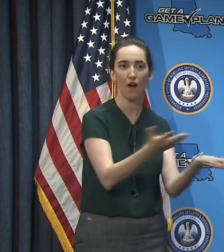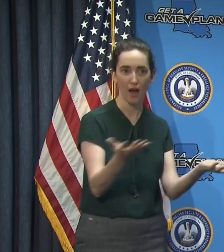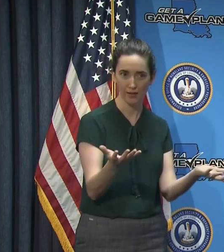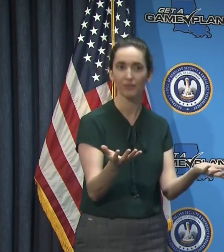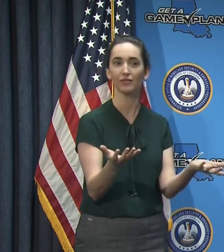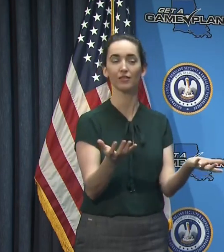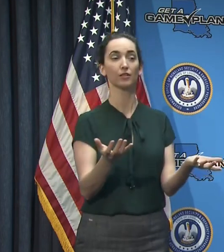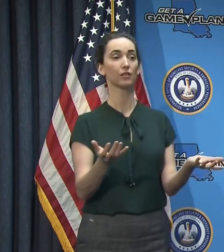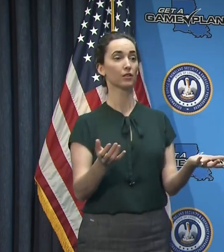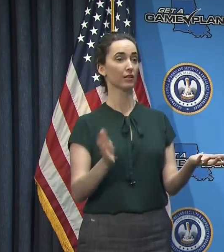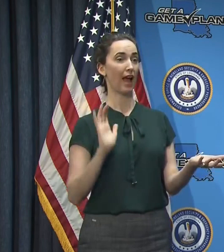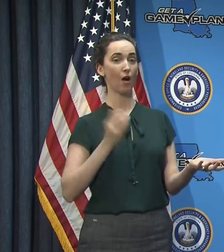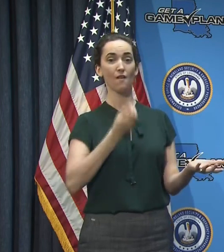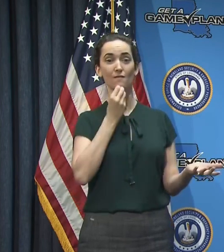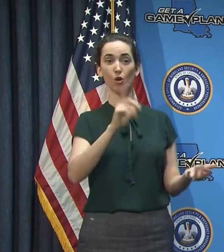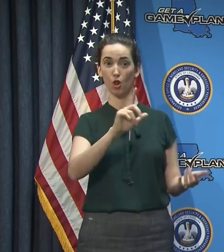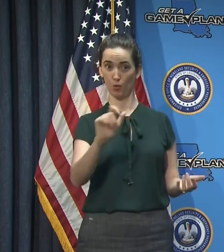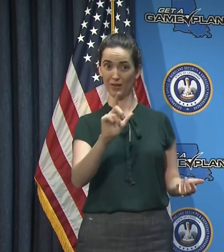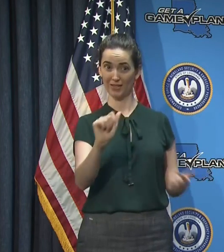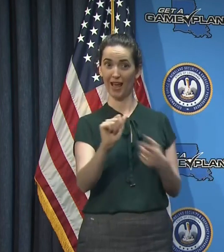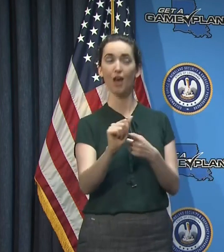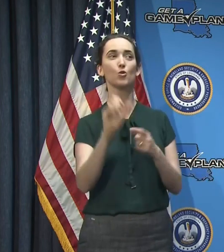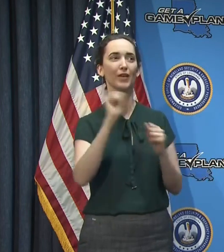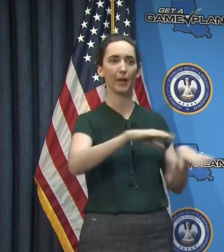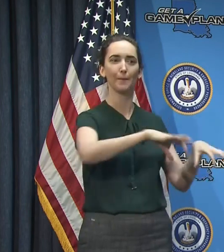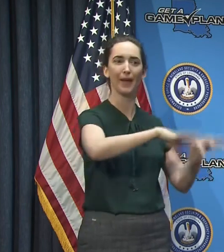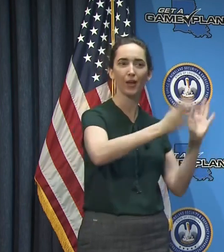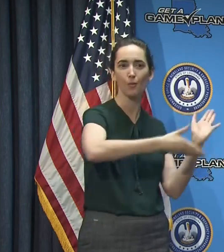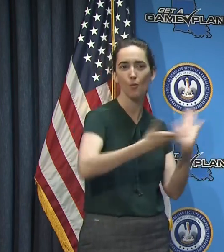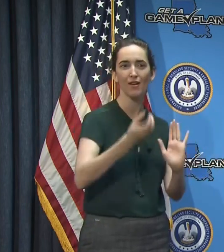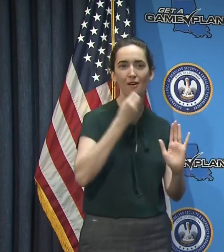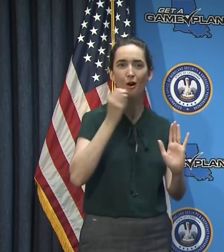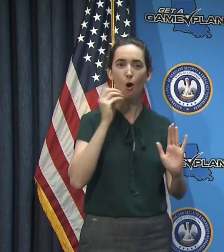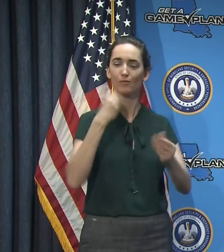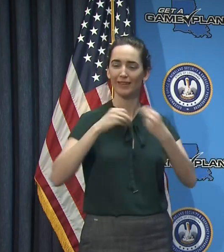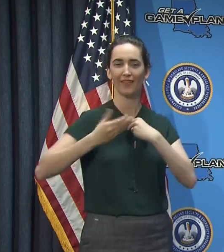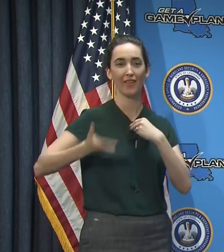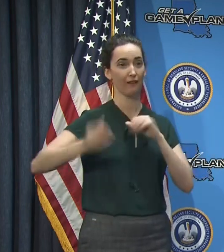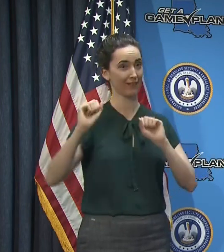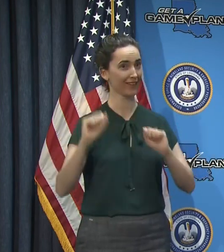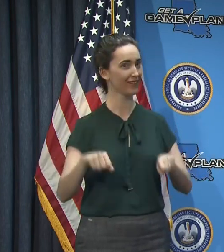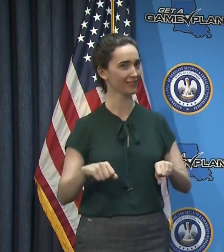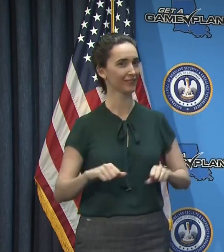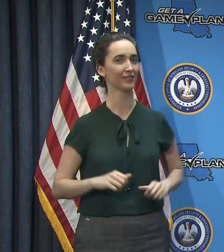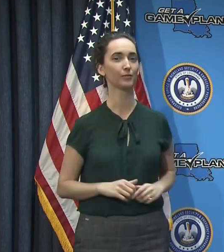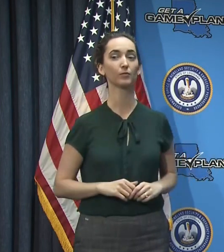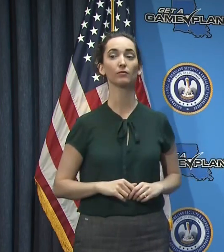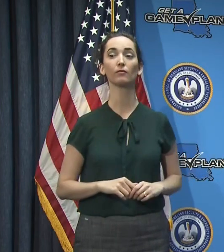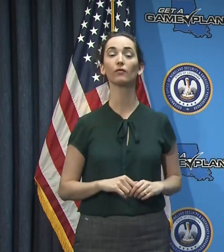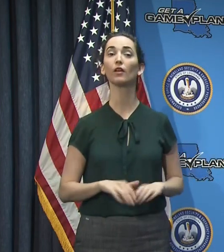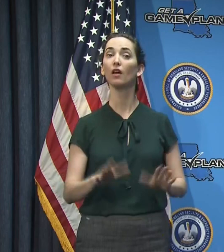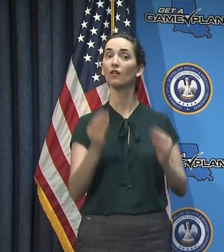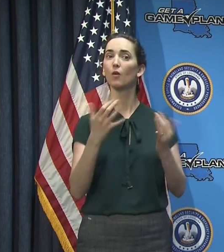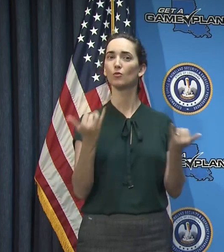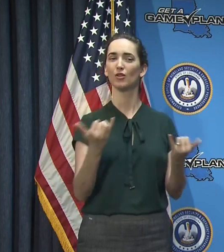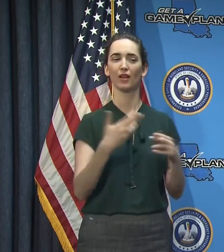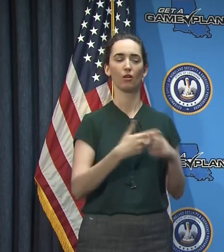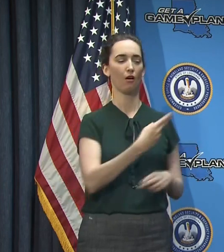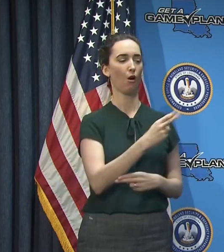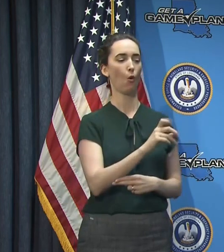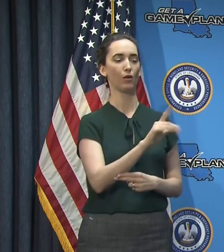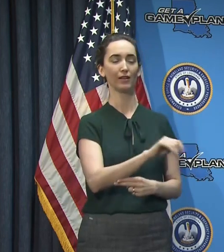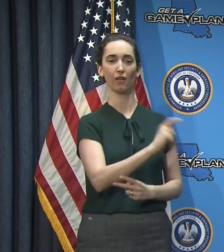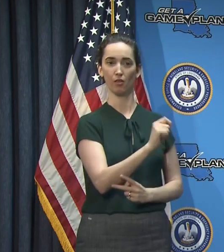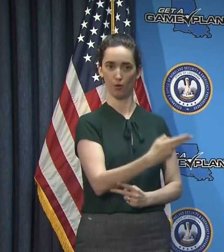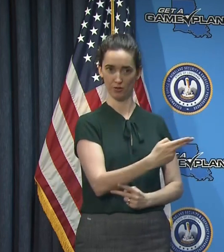our Louisiana food, you can get it to go. As I mentioned, today is Holy Thursday, tomorrow is Good Friday, and of